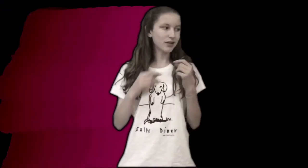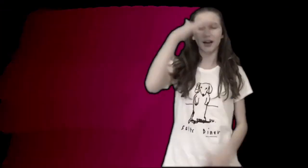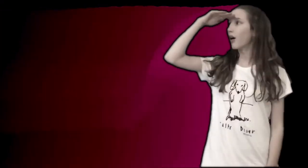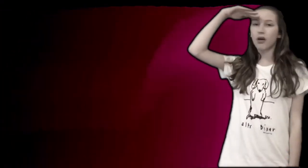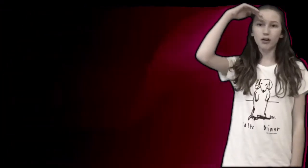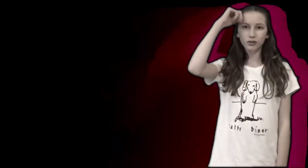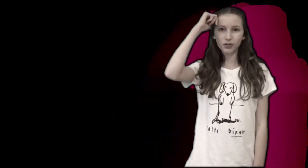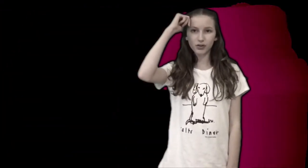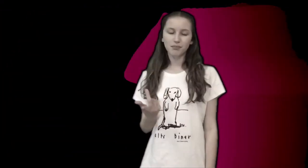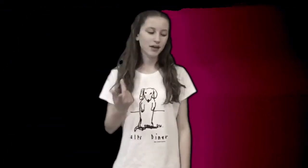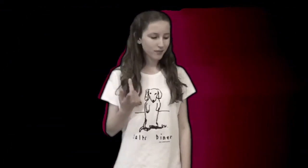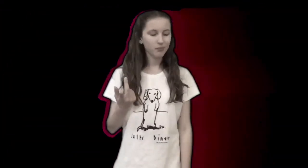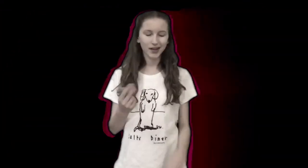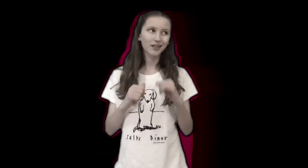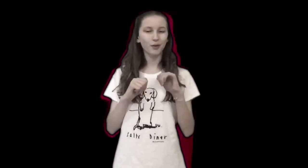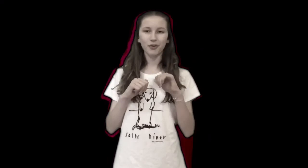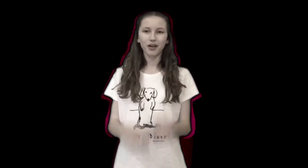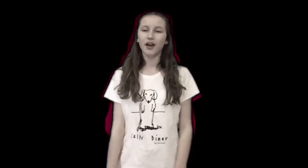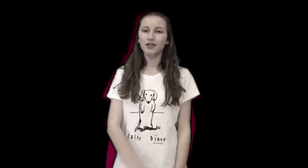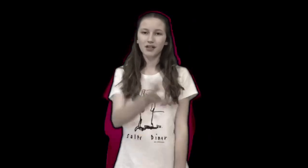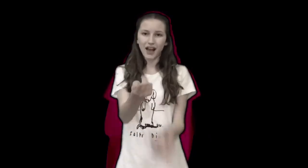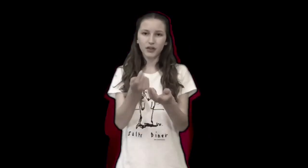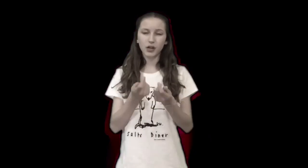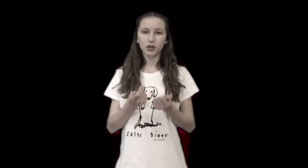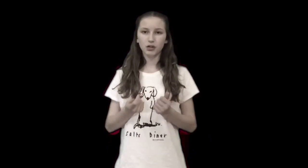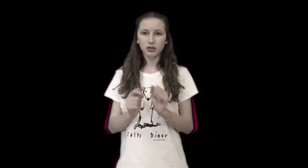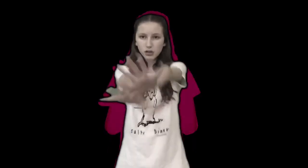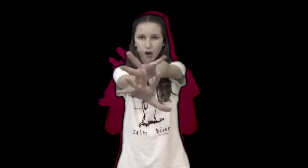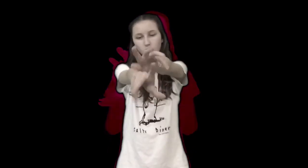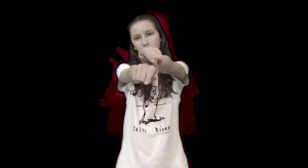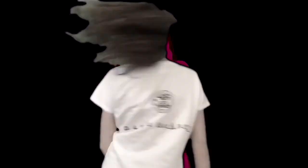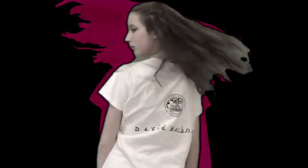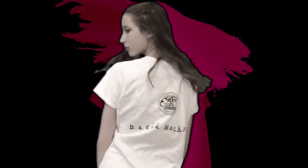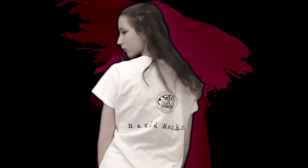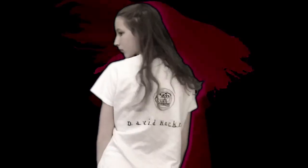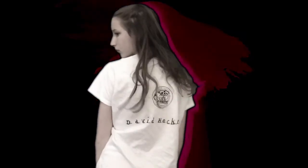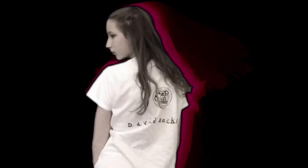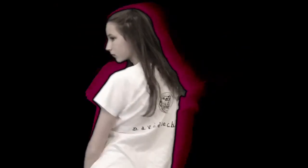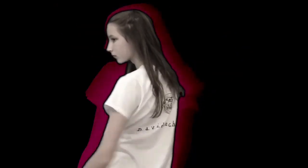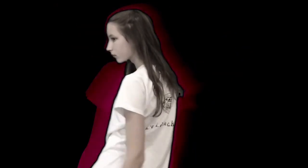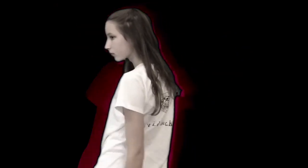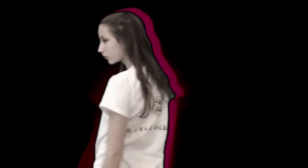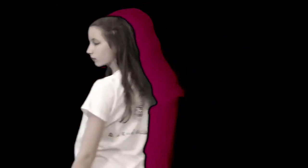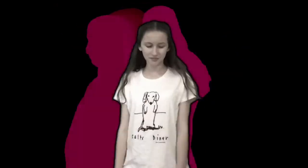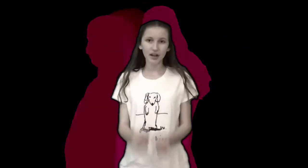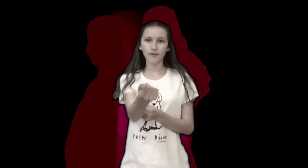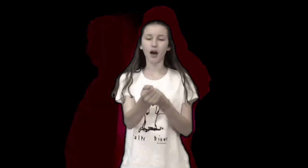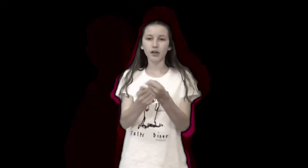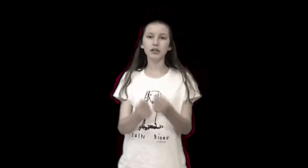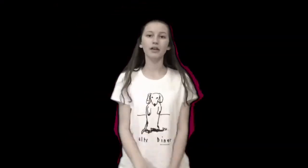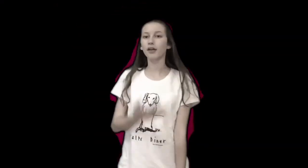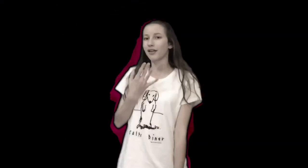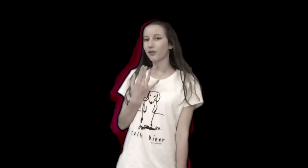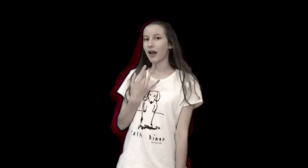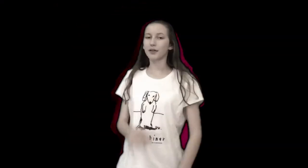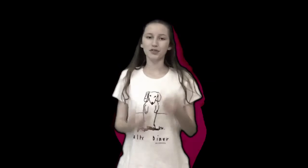from Chicago to my ghost, you tell me, hit this and let's go Throw the smoke out through the window,